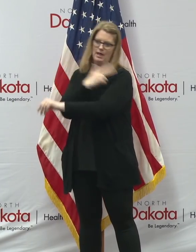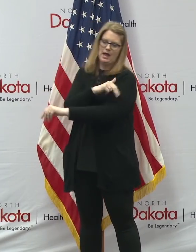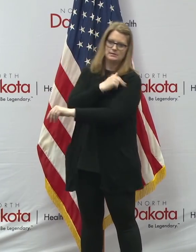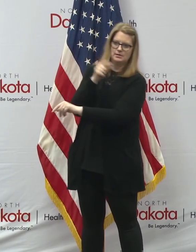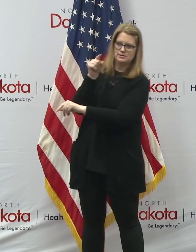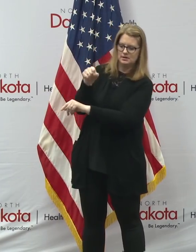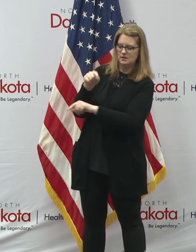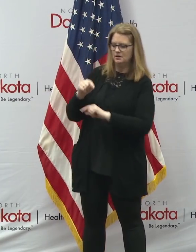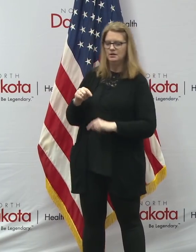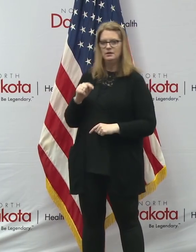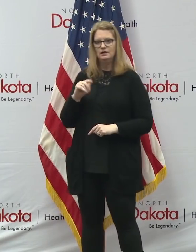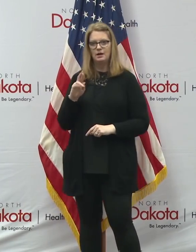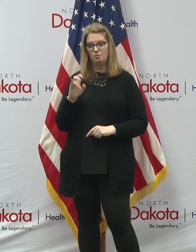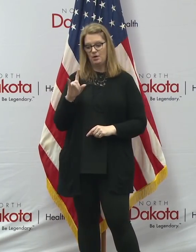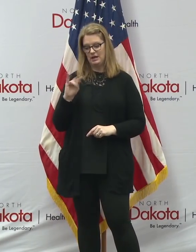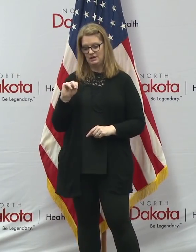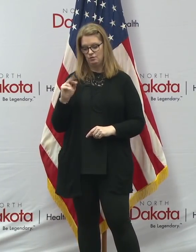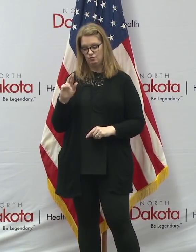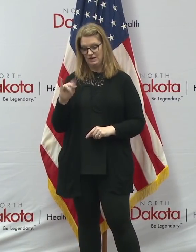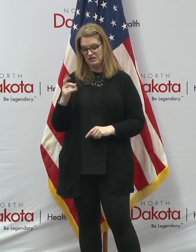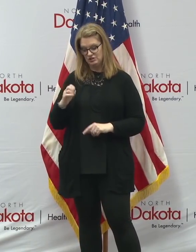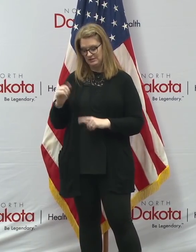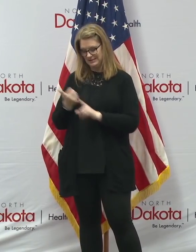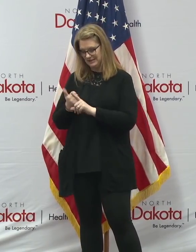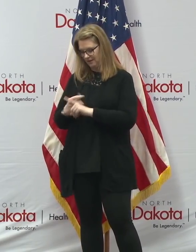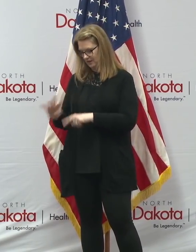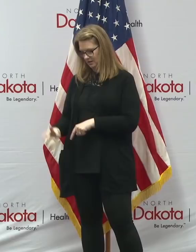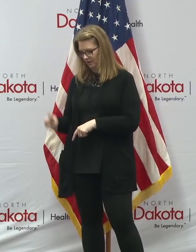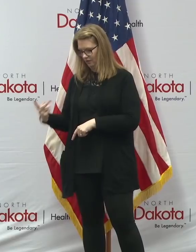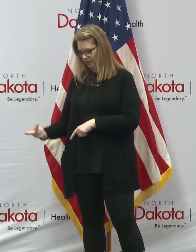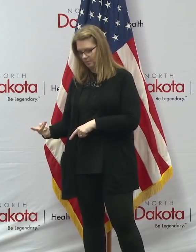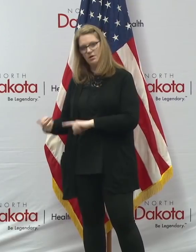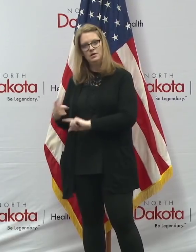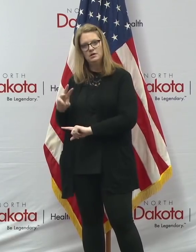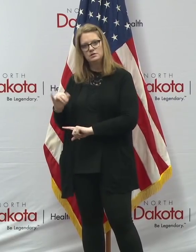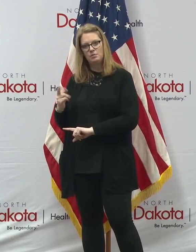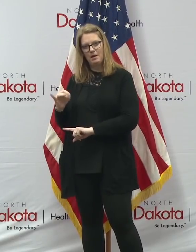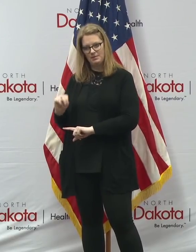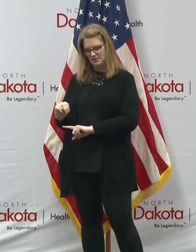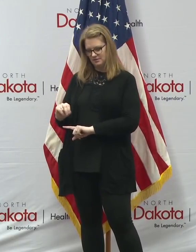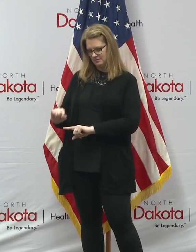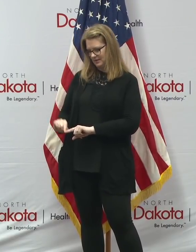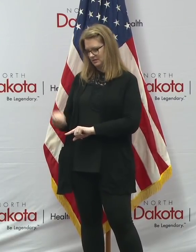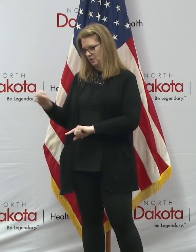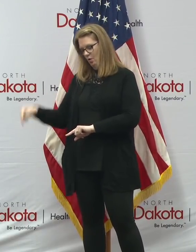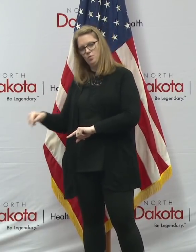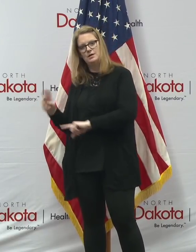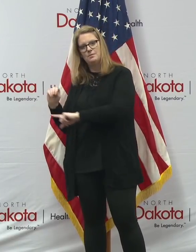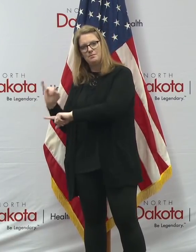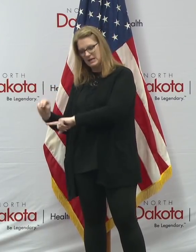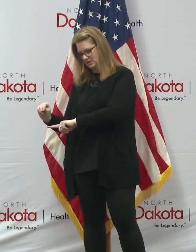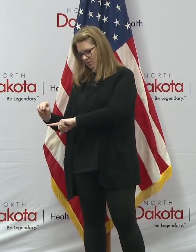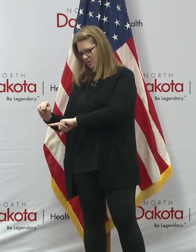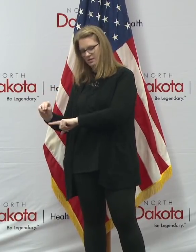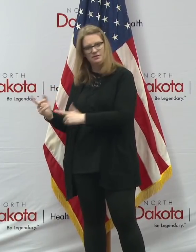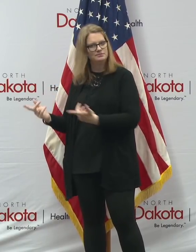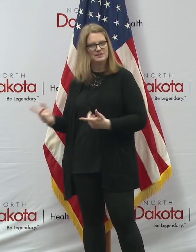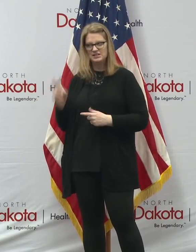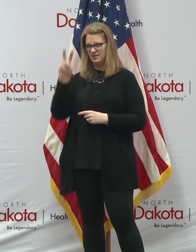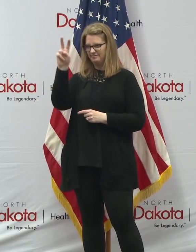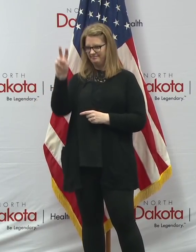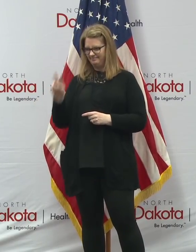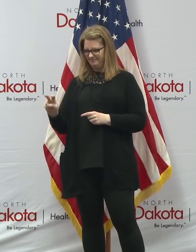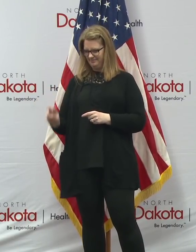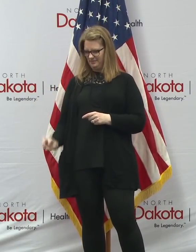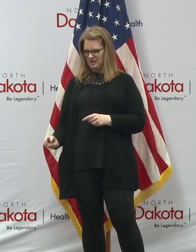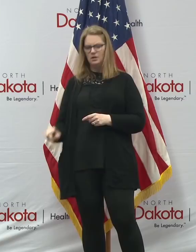and Breckenridge it's flipped, where the hospital for Wapathen is in Breckenridge. And so as he and I talked about it, you know, these are communities where